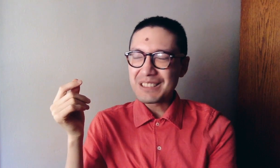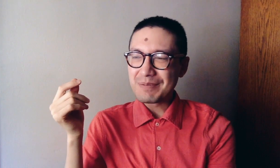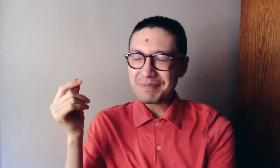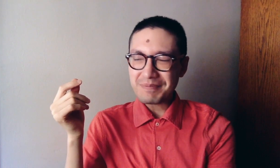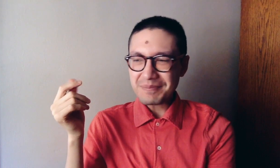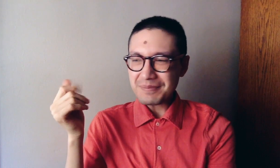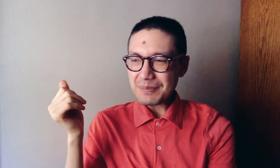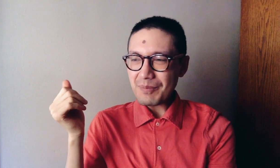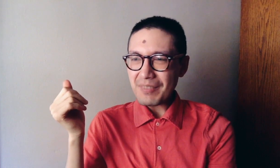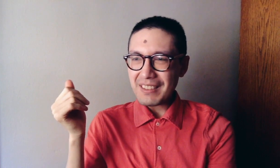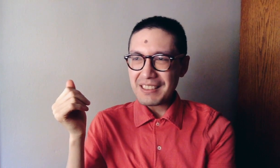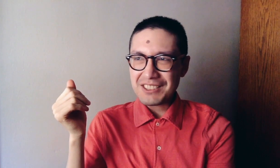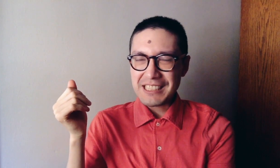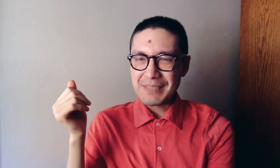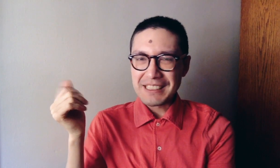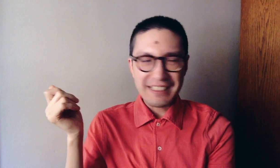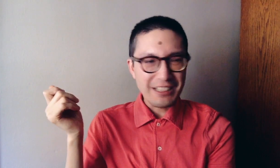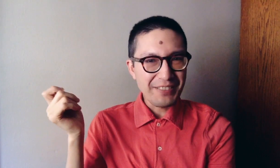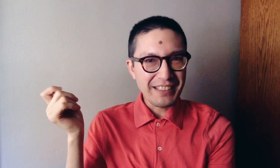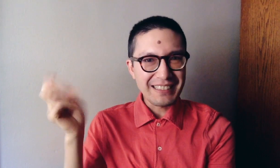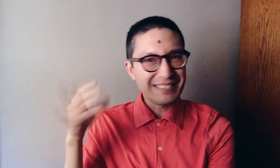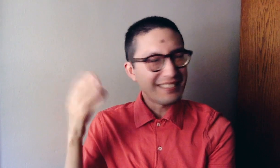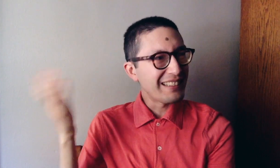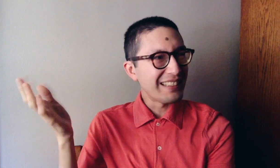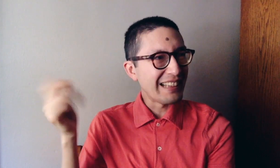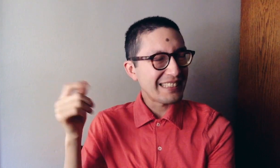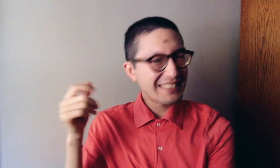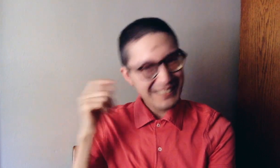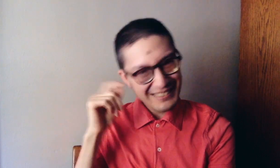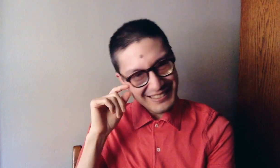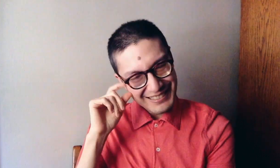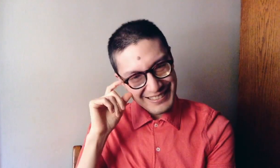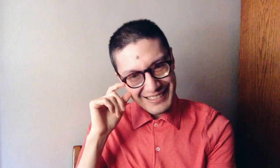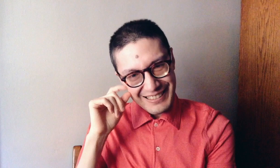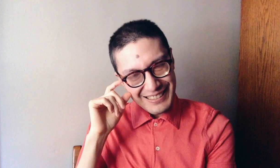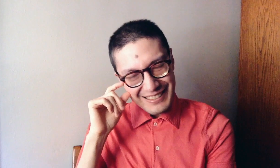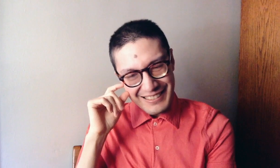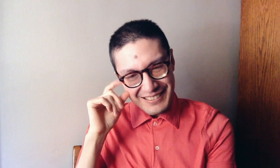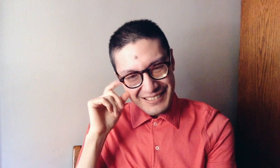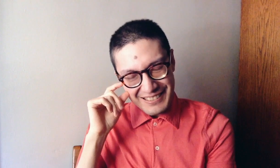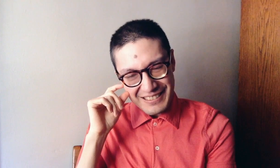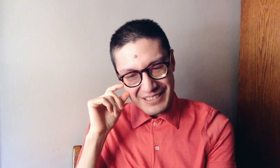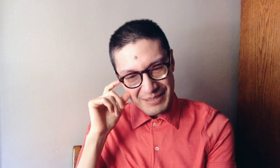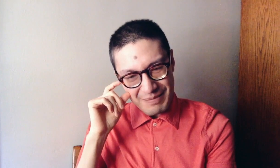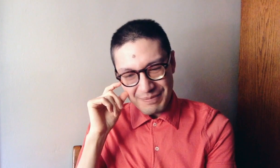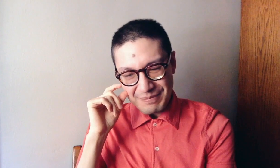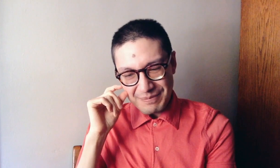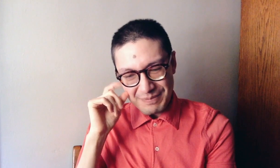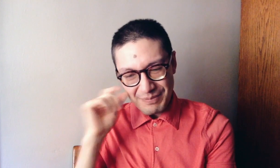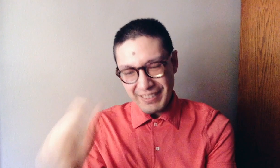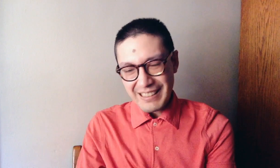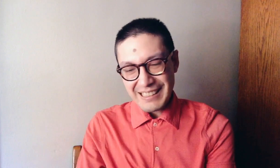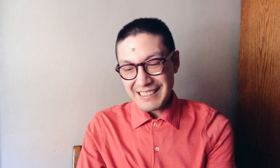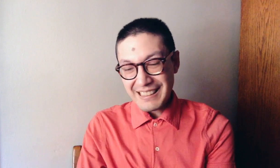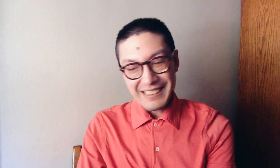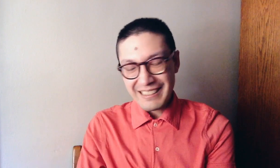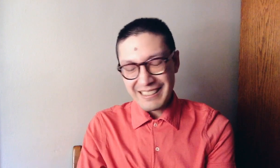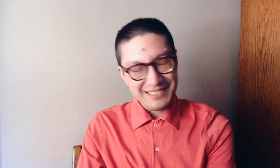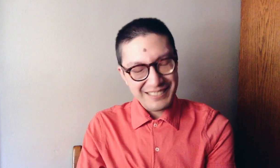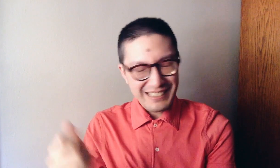try speech therapy the next, um, that's, think, yeah, I